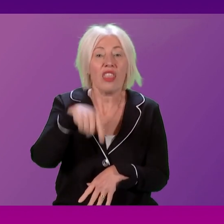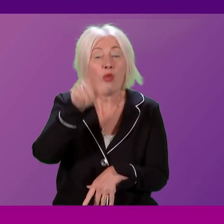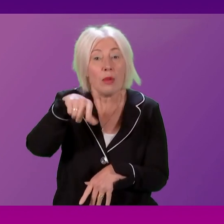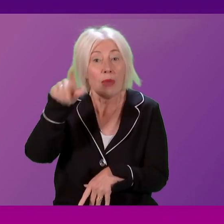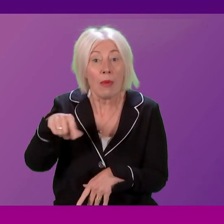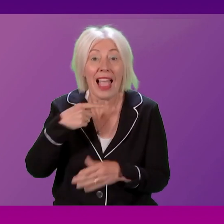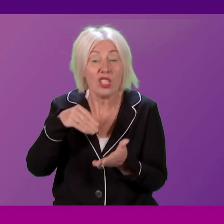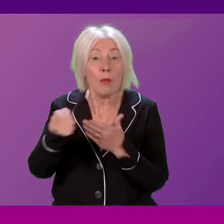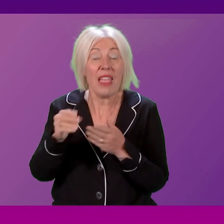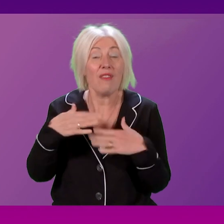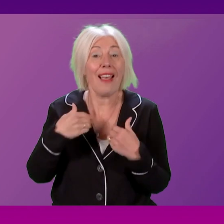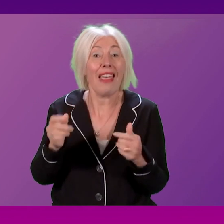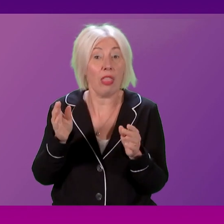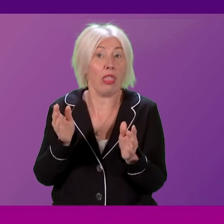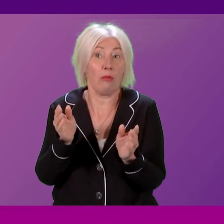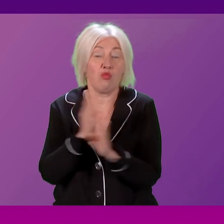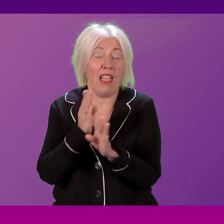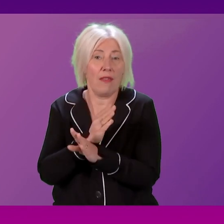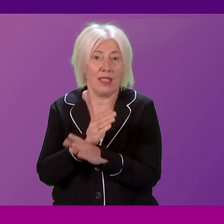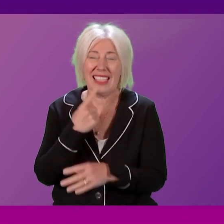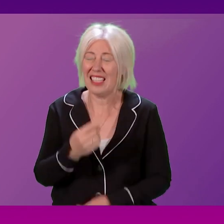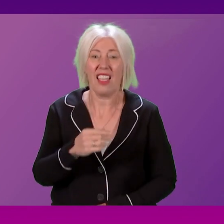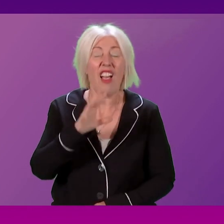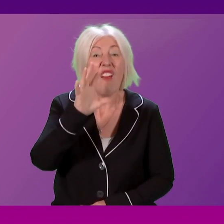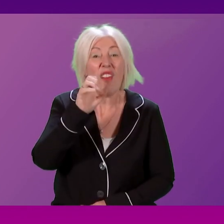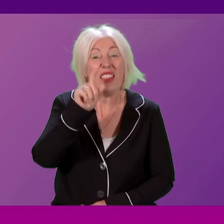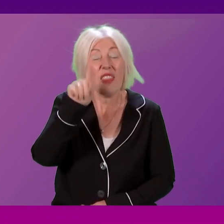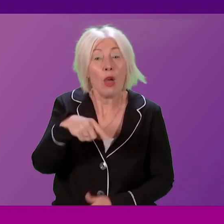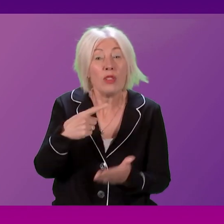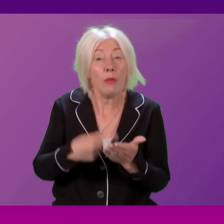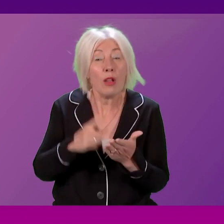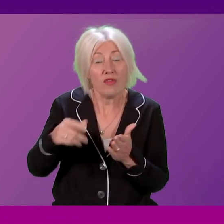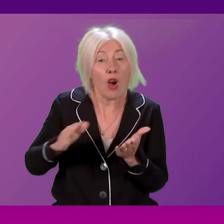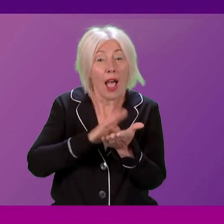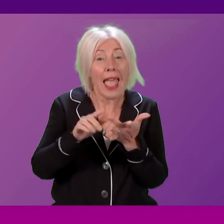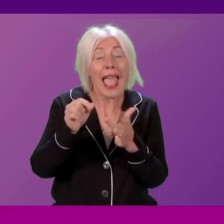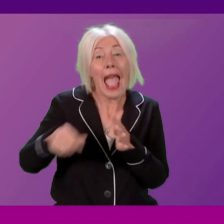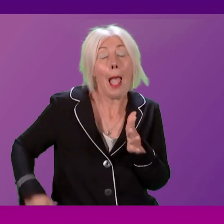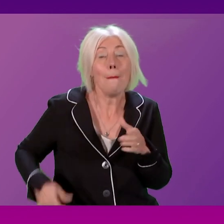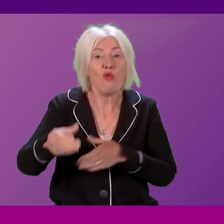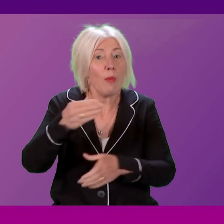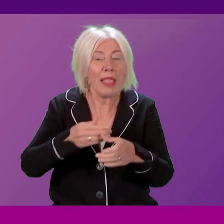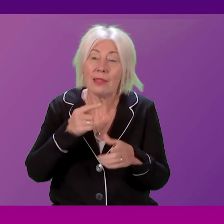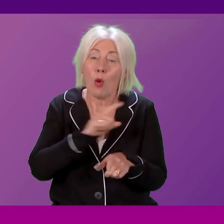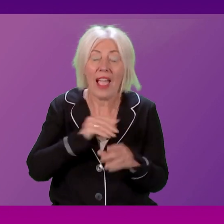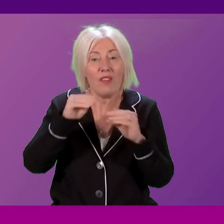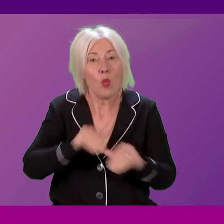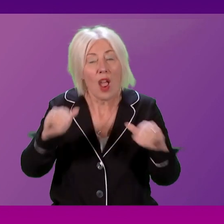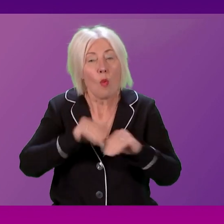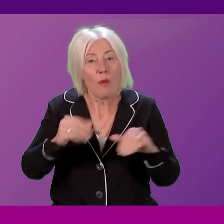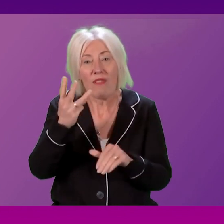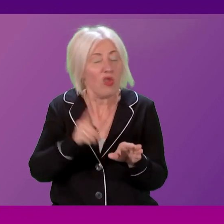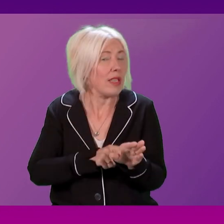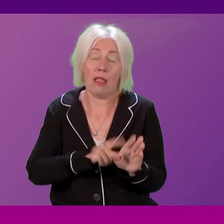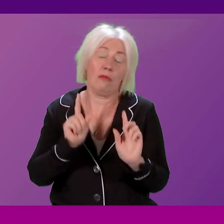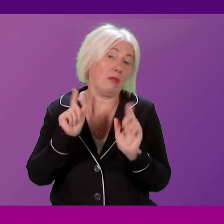a few weeks ago, £15,000 for a hip replacement because he had to wait three years. Completely and utterly unacceptable. In the